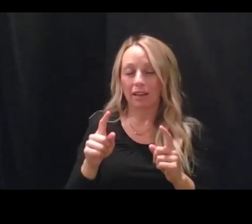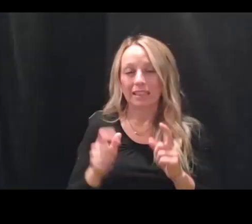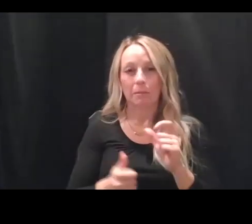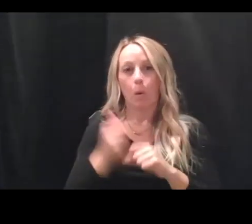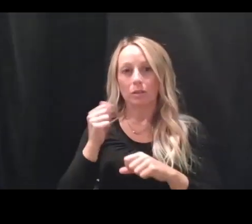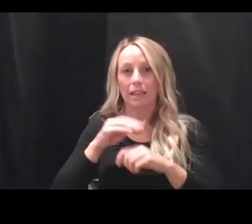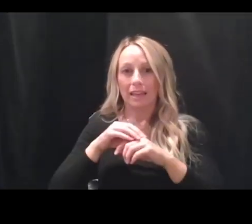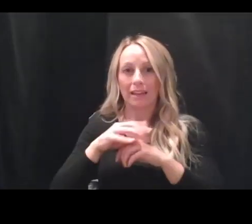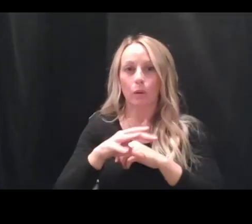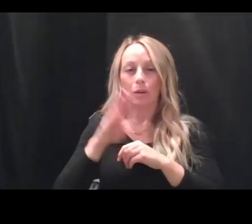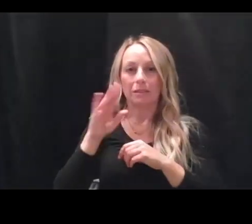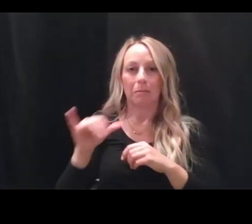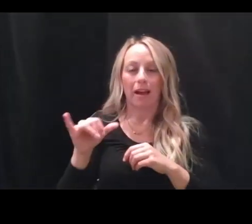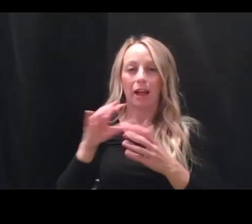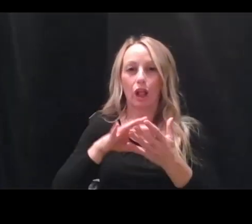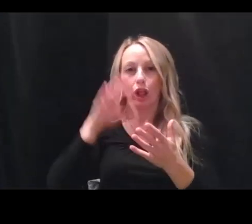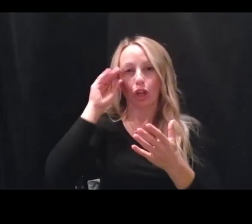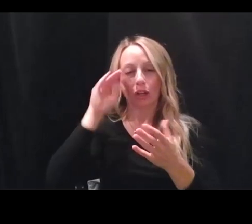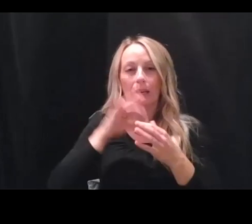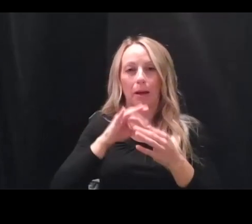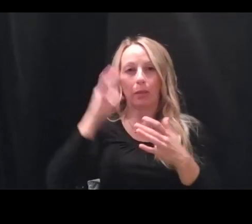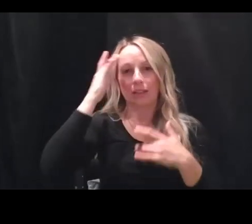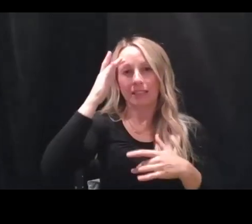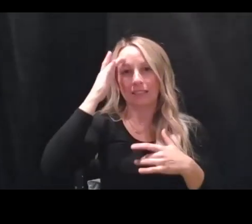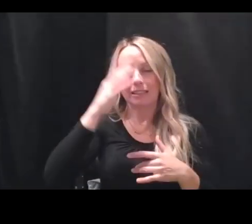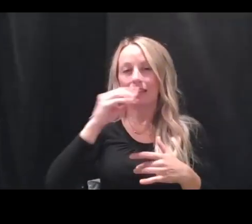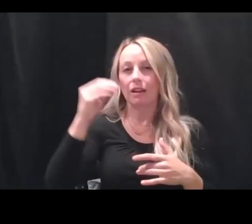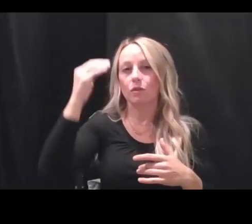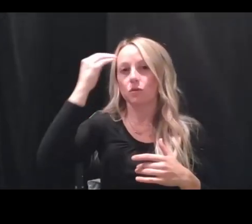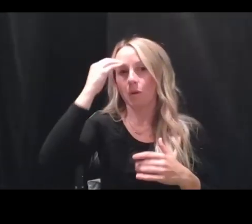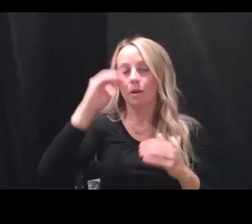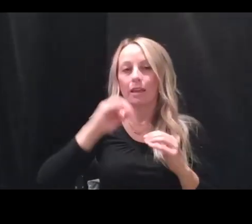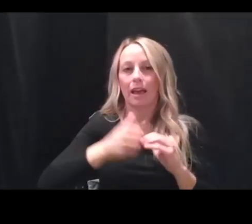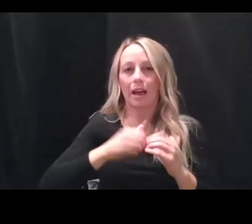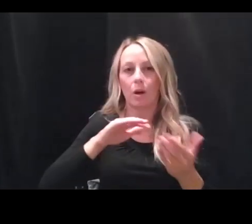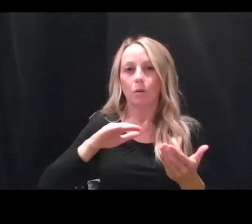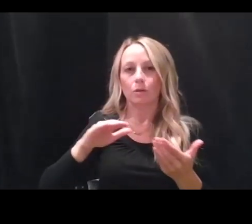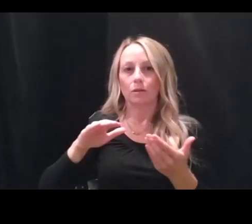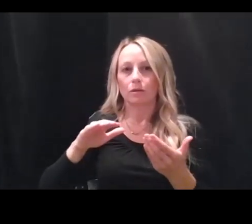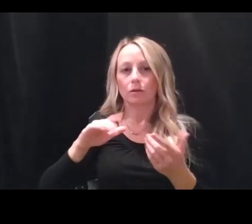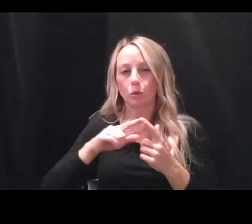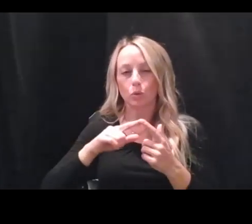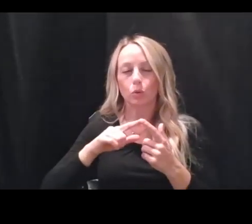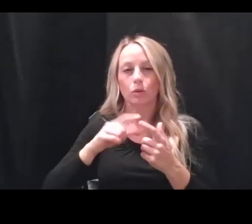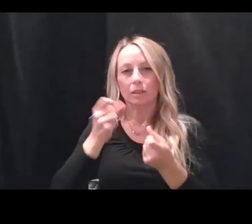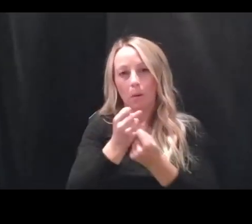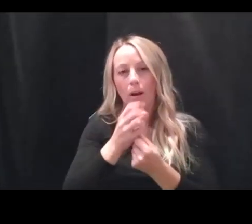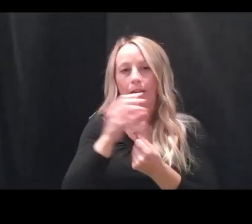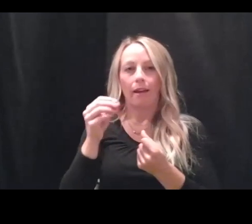heavily influenced by learning about the disease and knowing how best and most safely to support